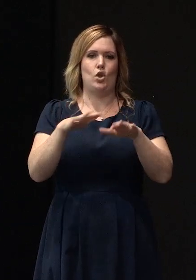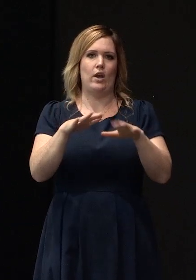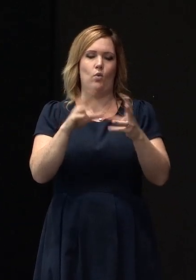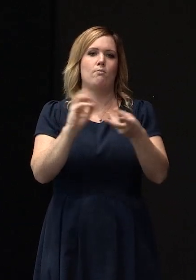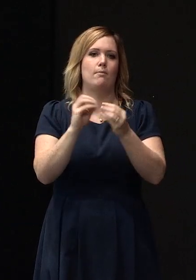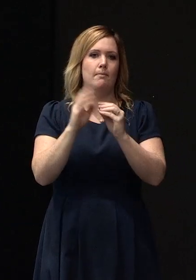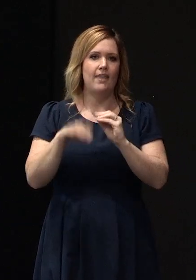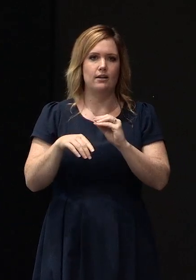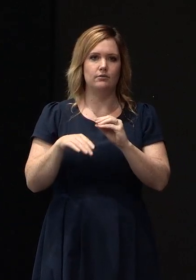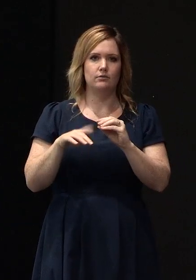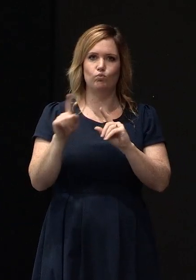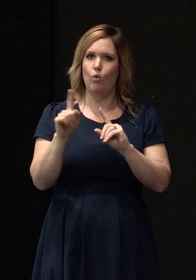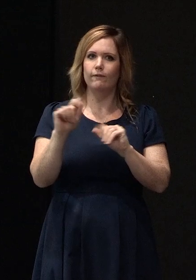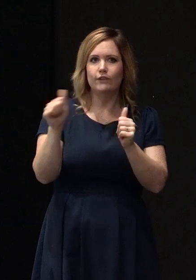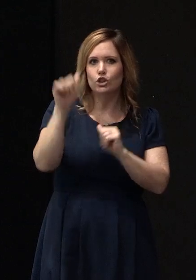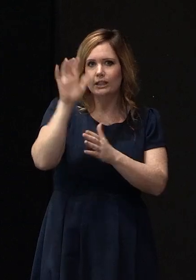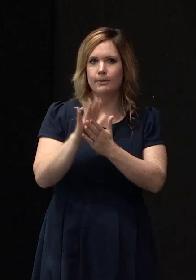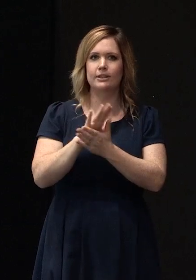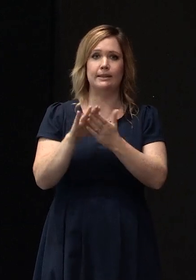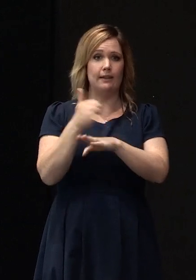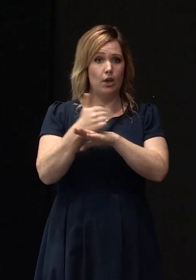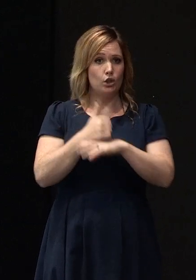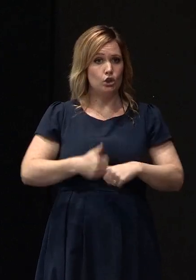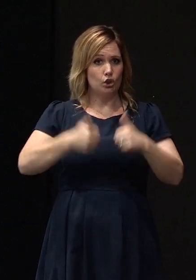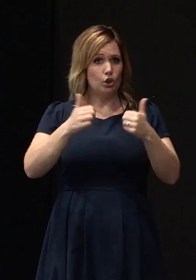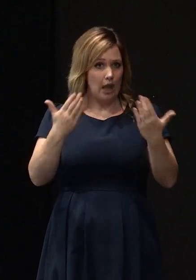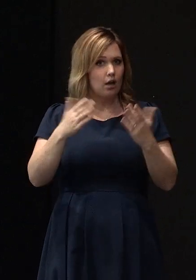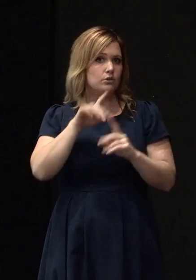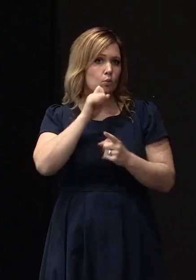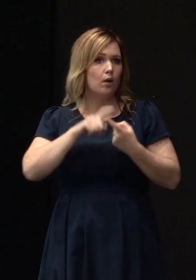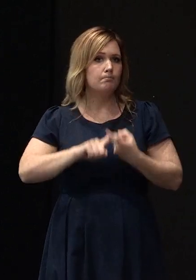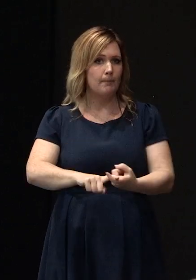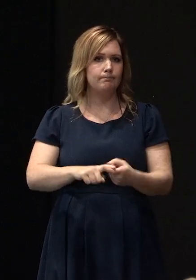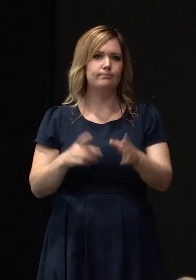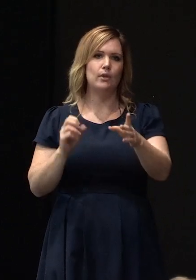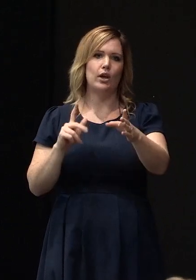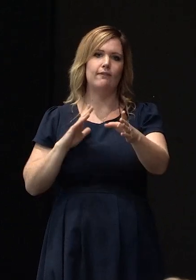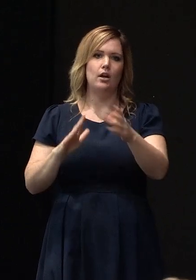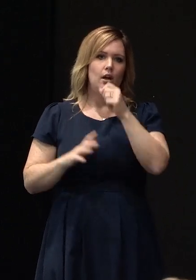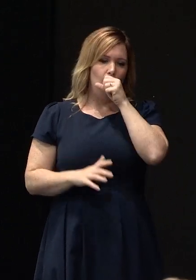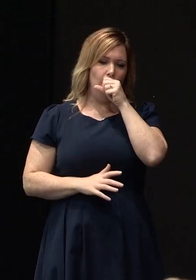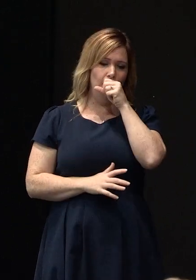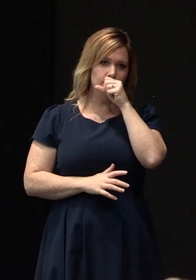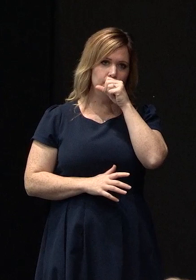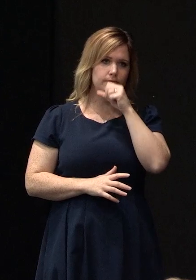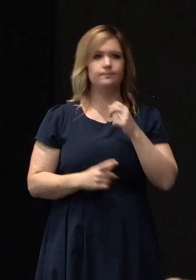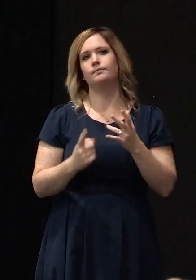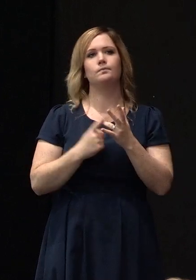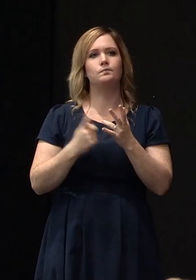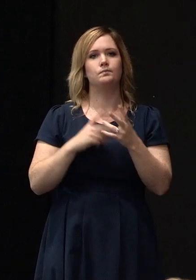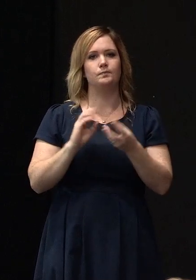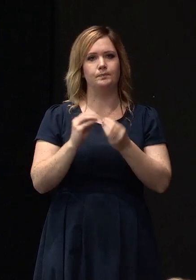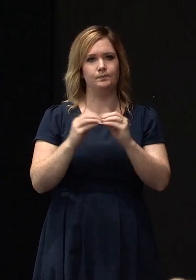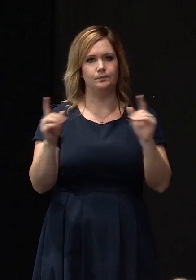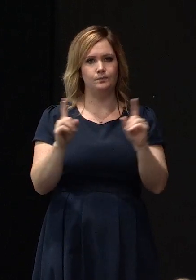themselves to to have done the job properly so okay that's fine and the other continuation of